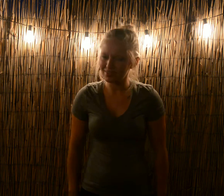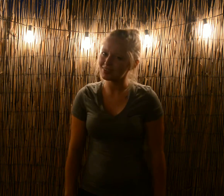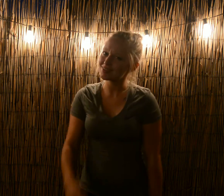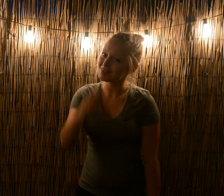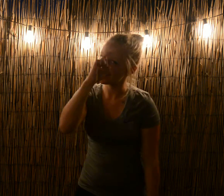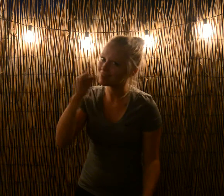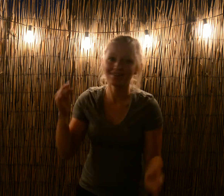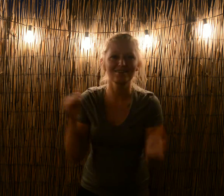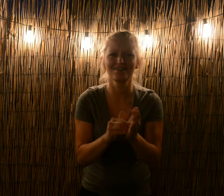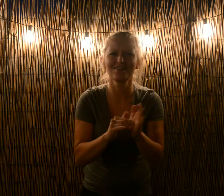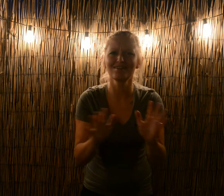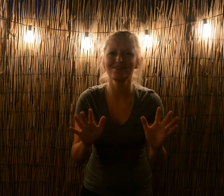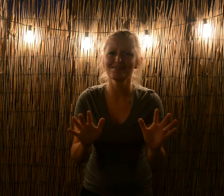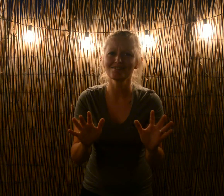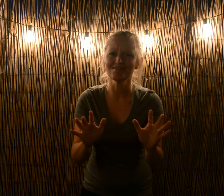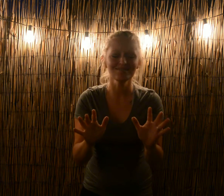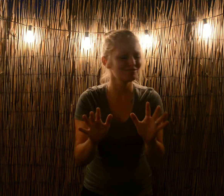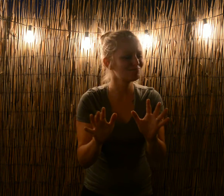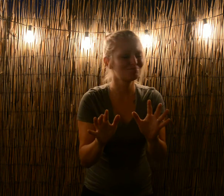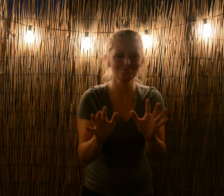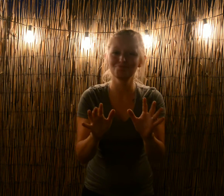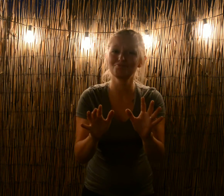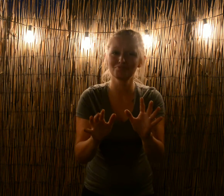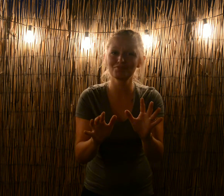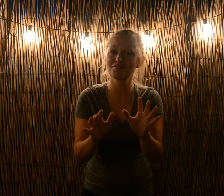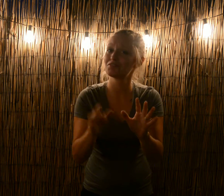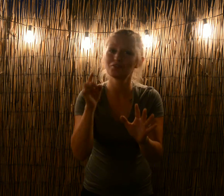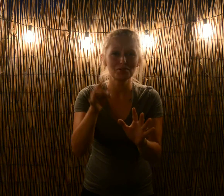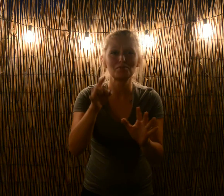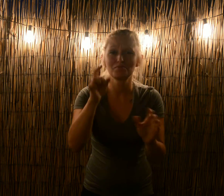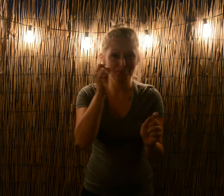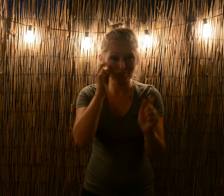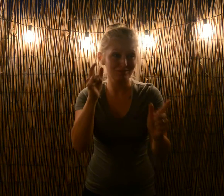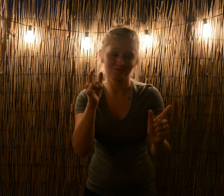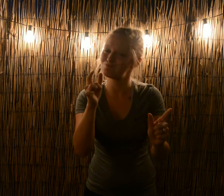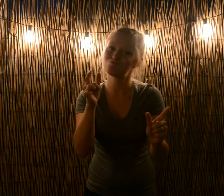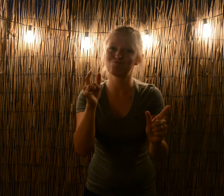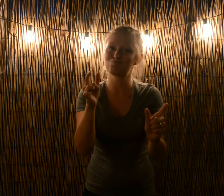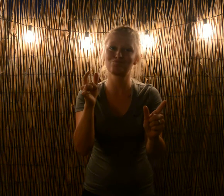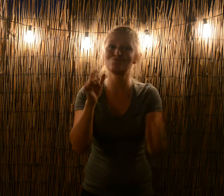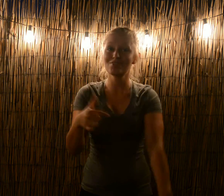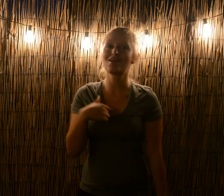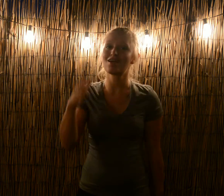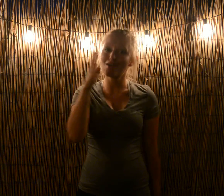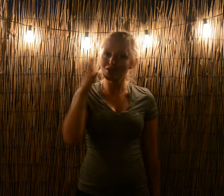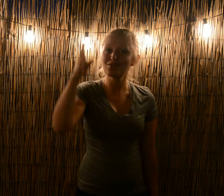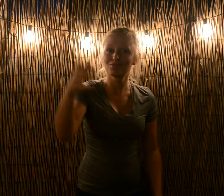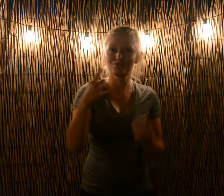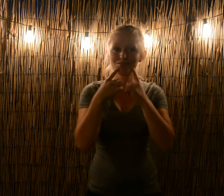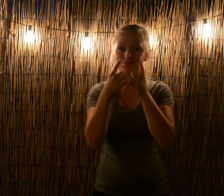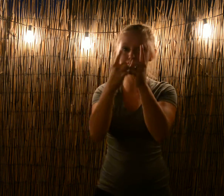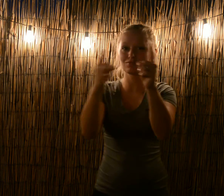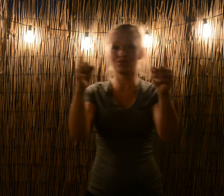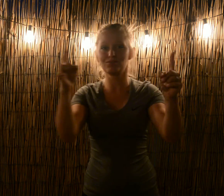Think again Don't be surprised I will still